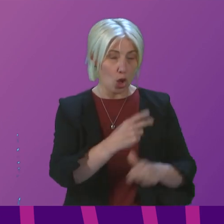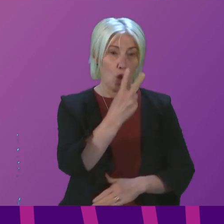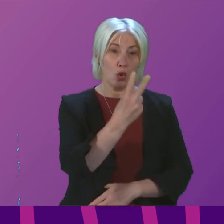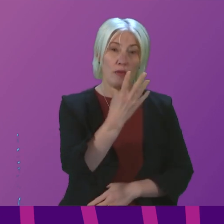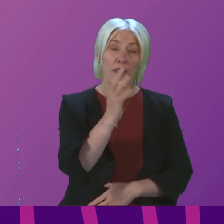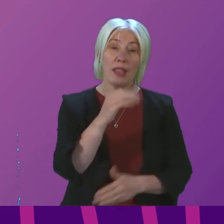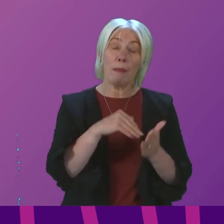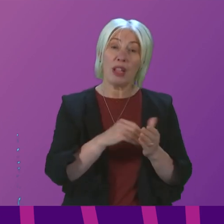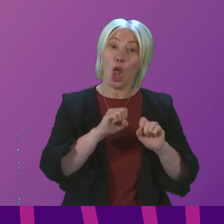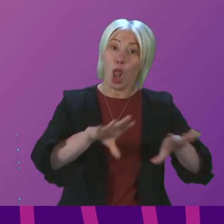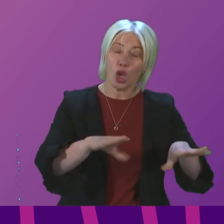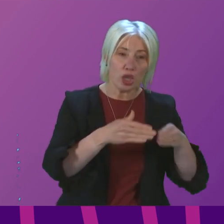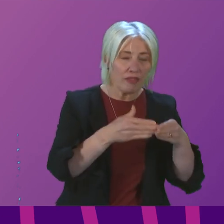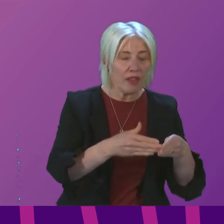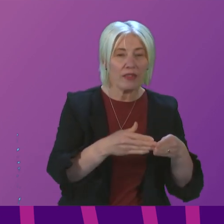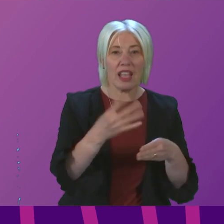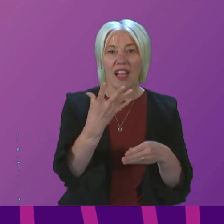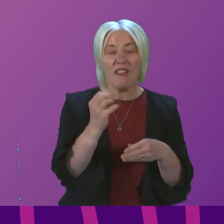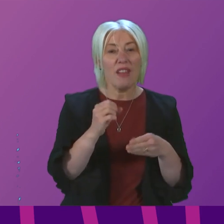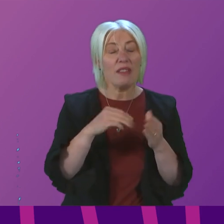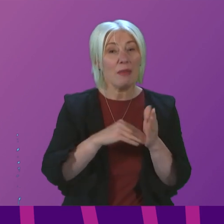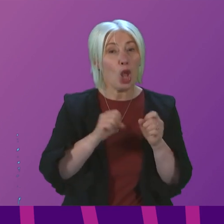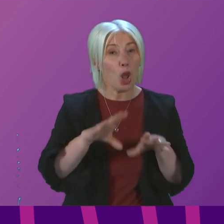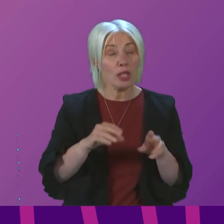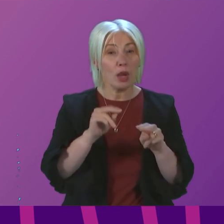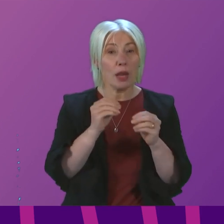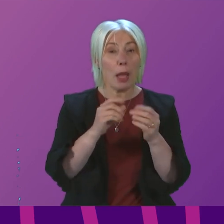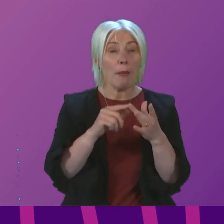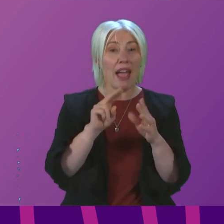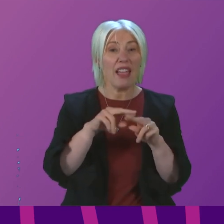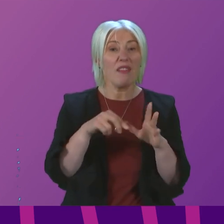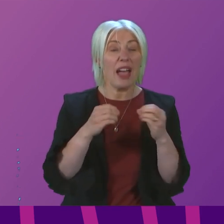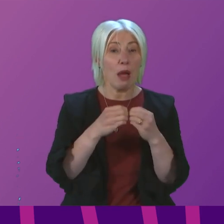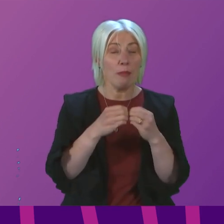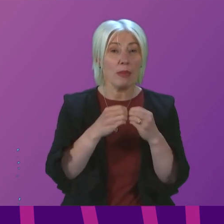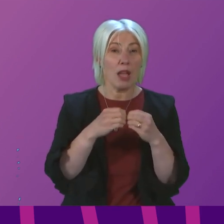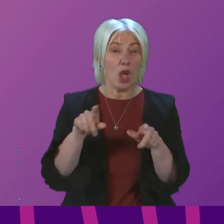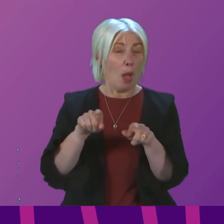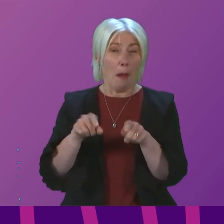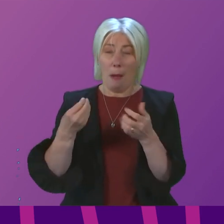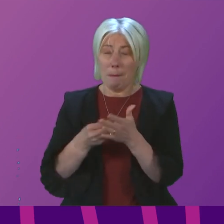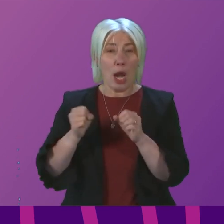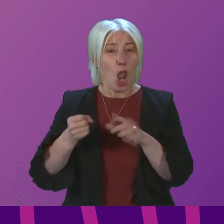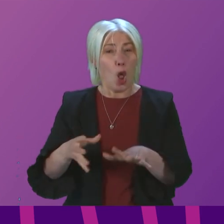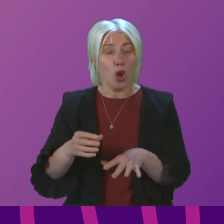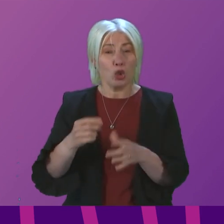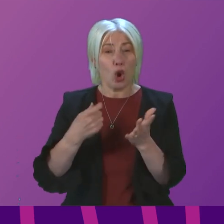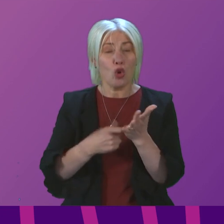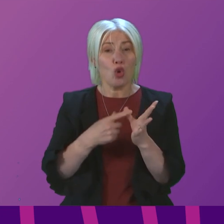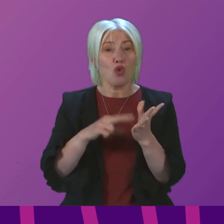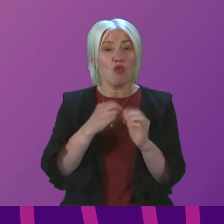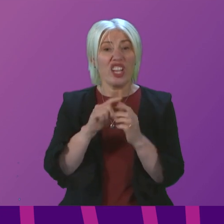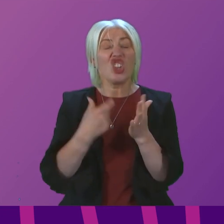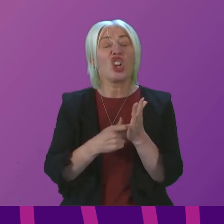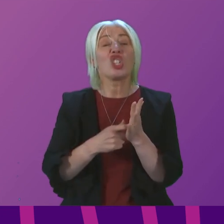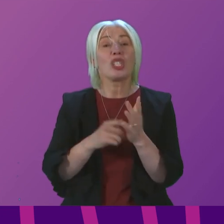lost on ferries, 50 million lost on Bifab, 40 million lost on the ranger scandal. The worst ever